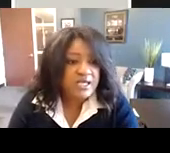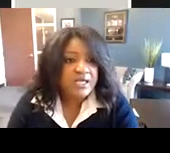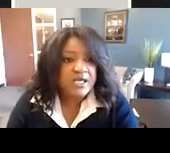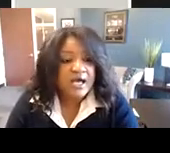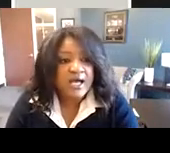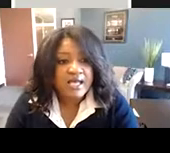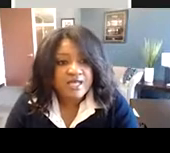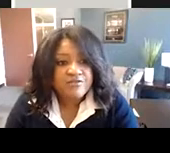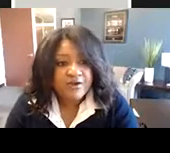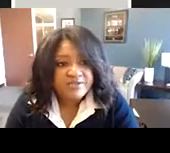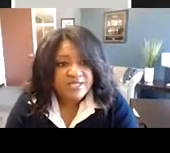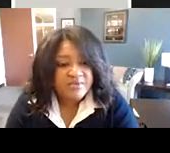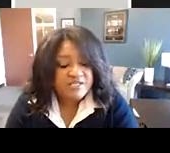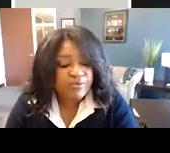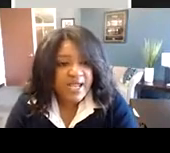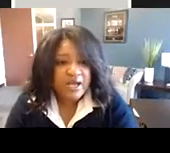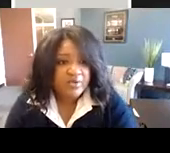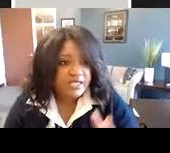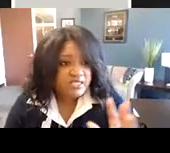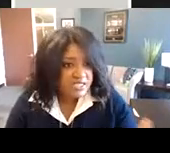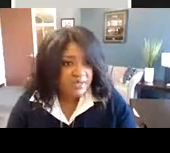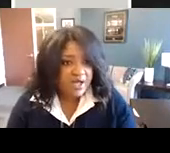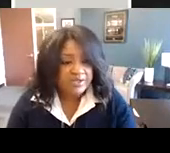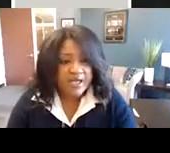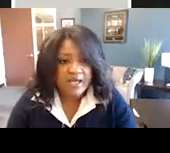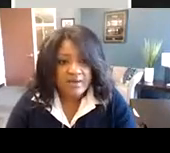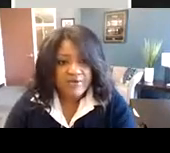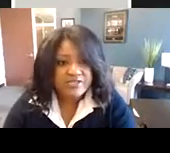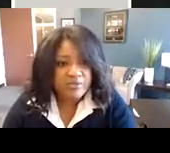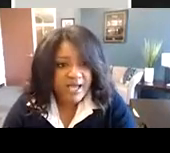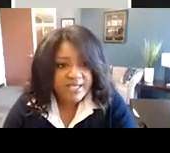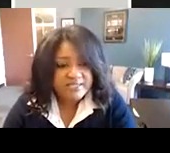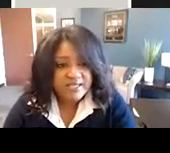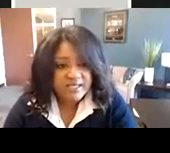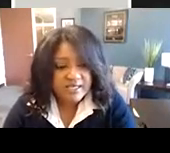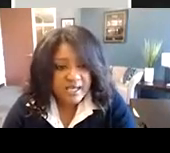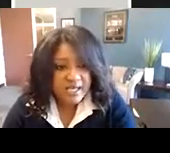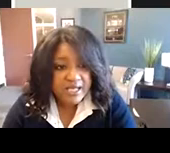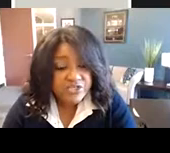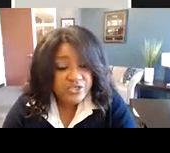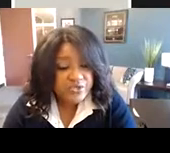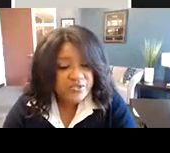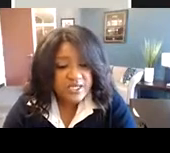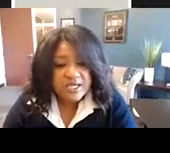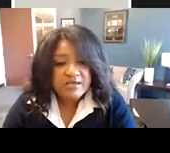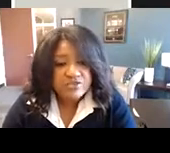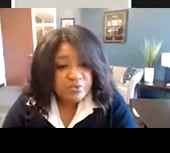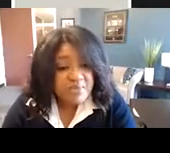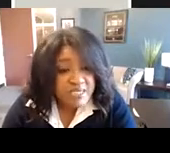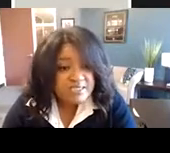seeing in the fair housing space. Brian already talked about appraisal bias issues.